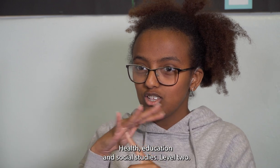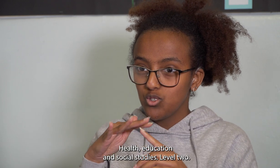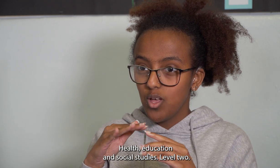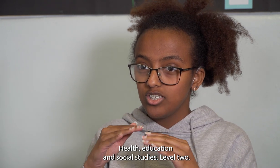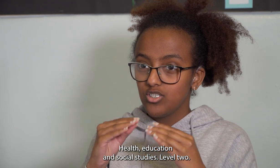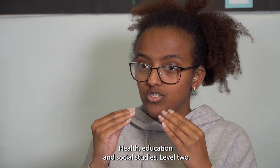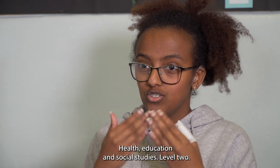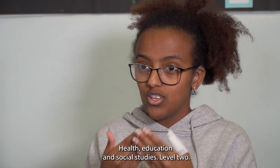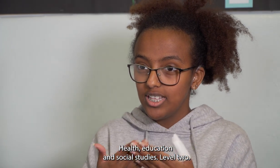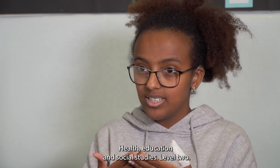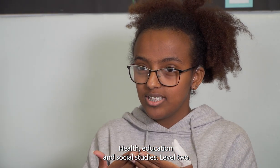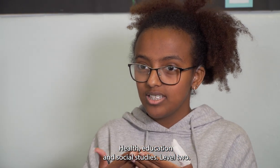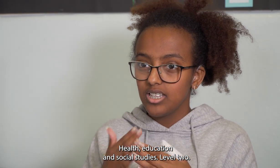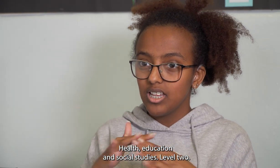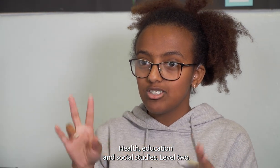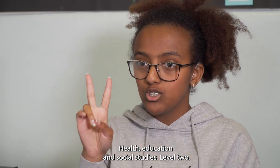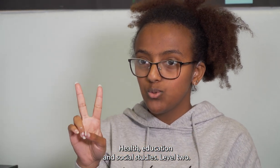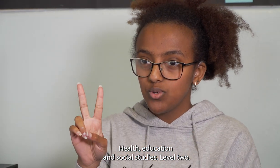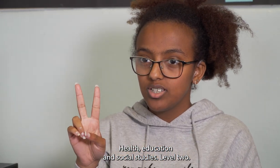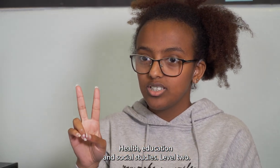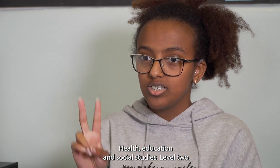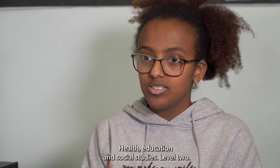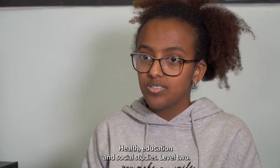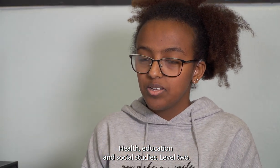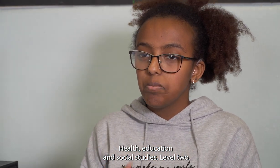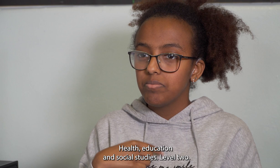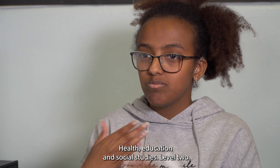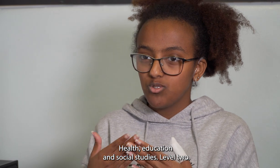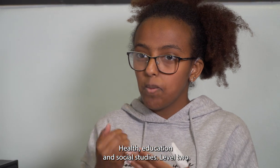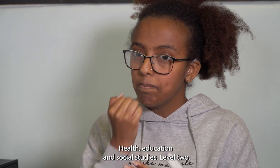Health Education and Social Studies, Level 2.